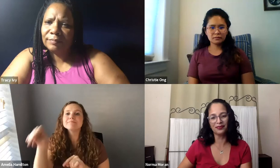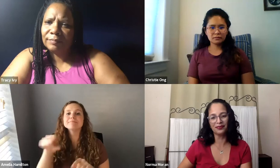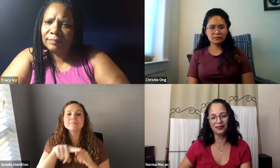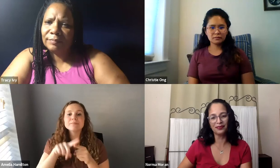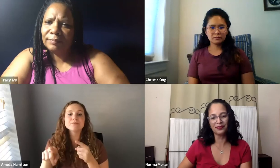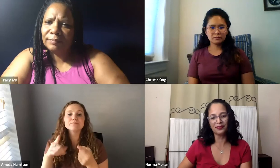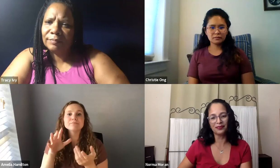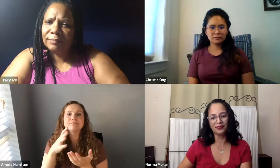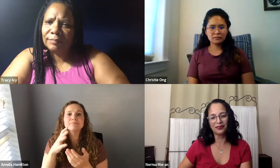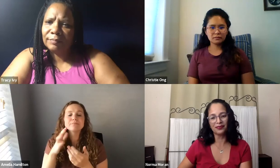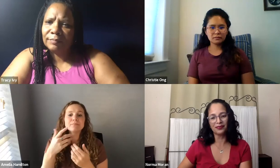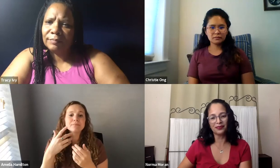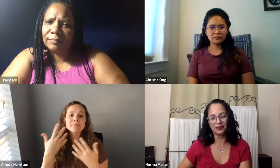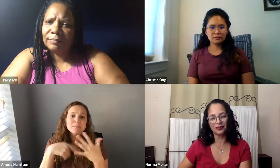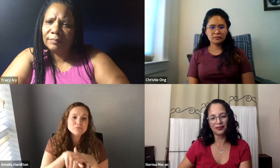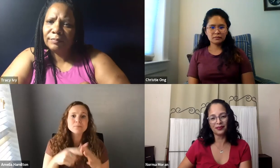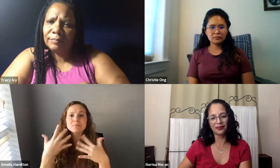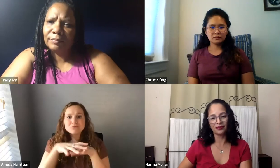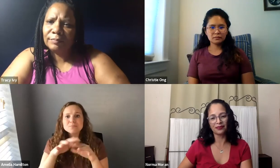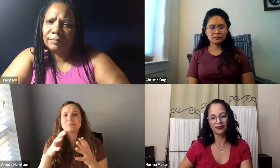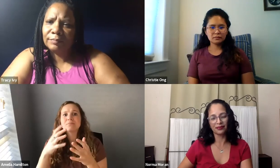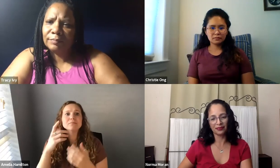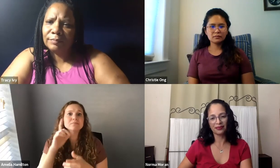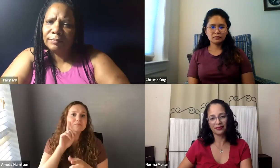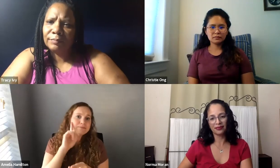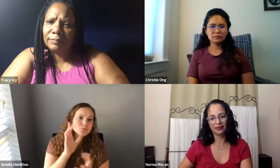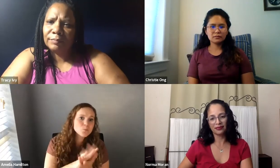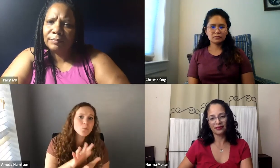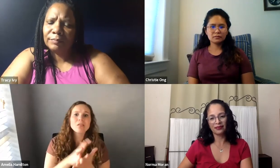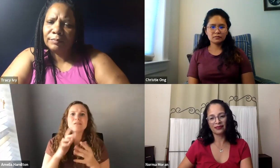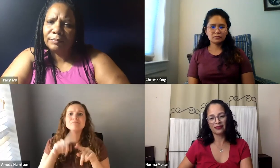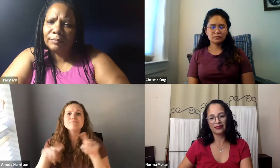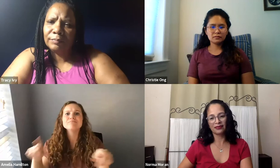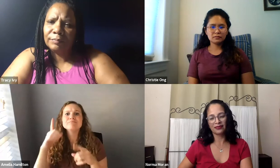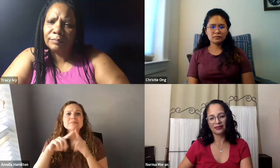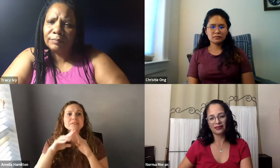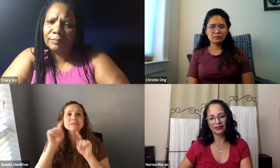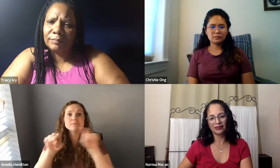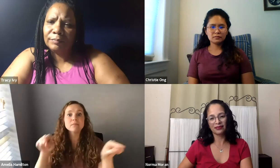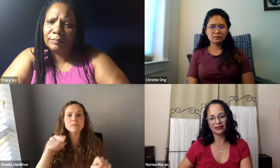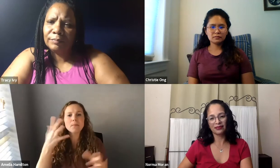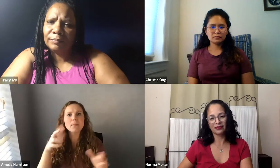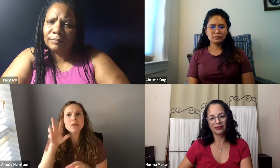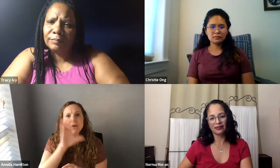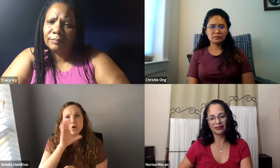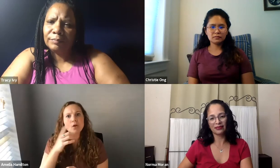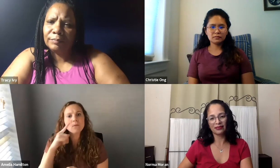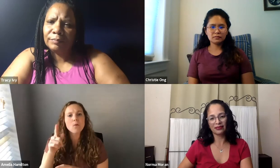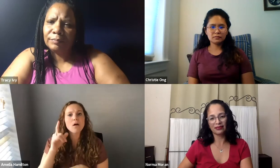I'm thinking also when it comes to things like recruitment, right? We know many students go to mainstream environments. Some have deaf